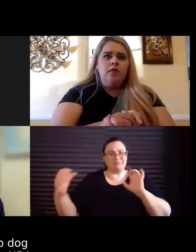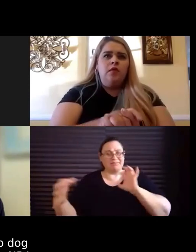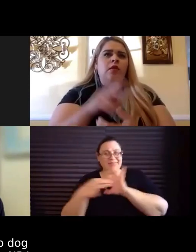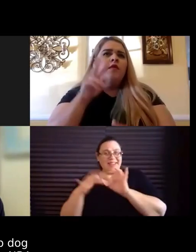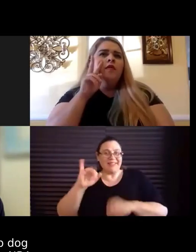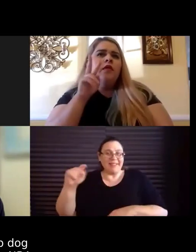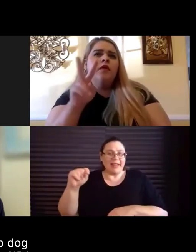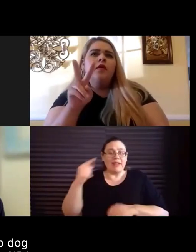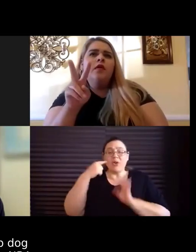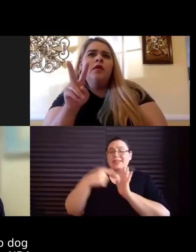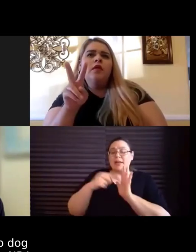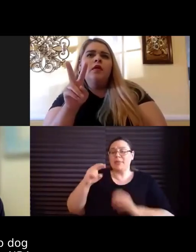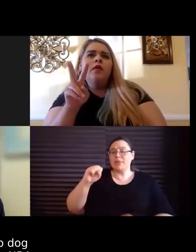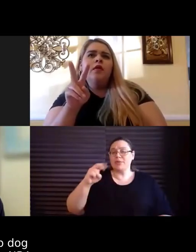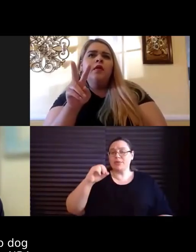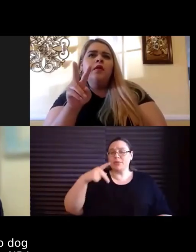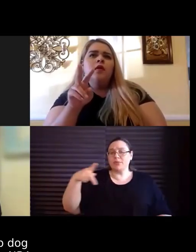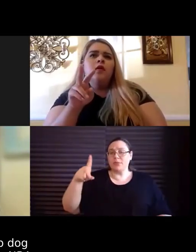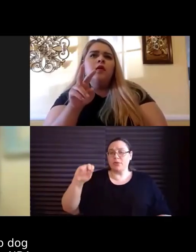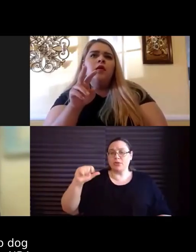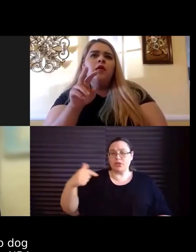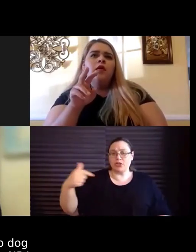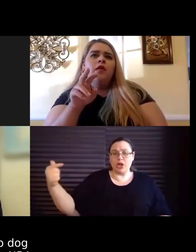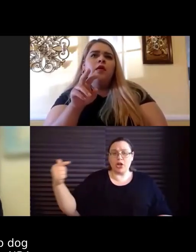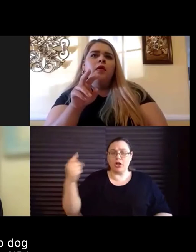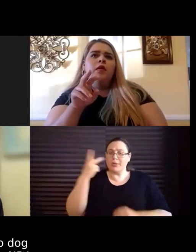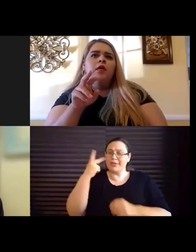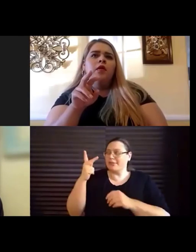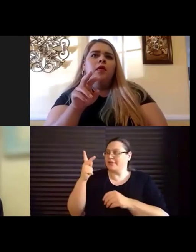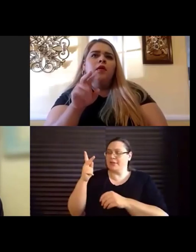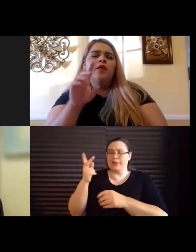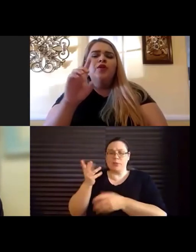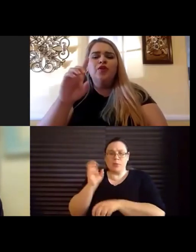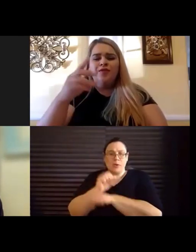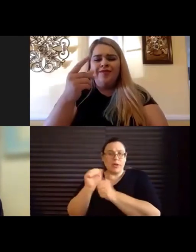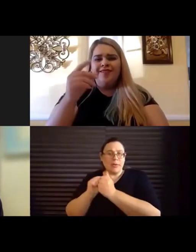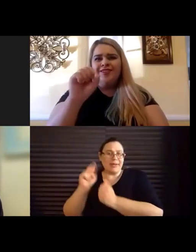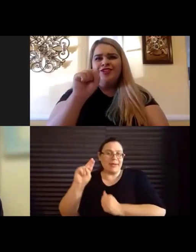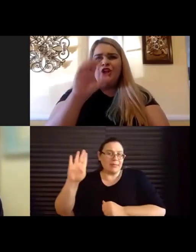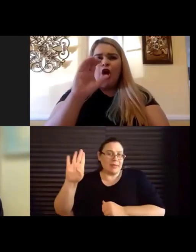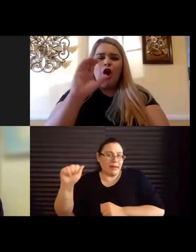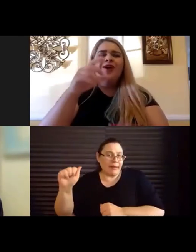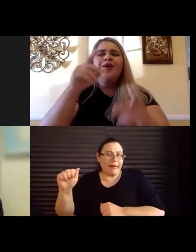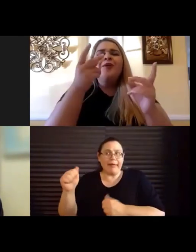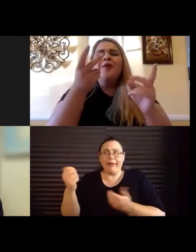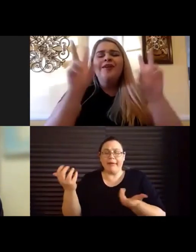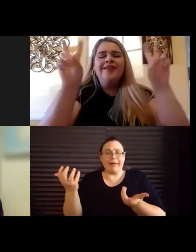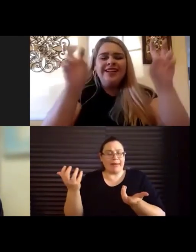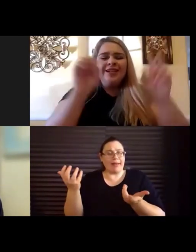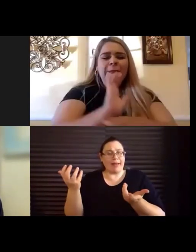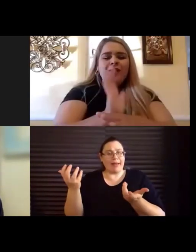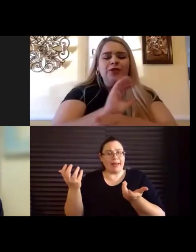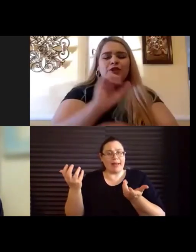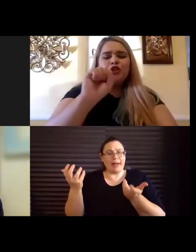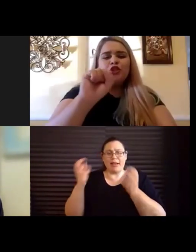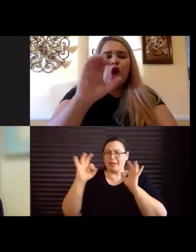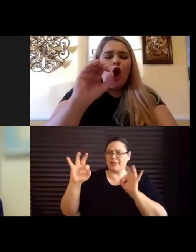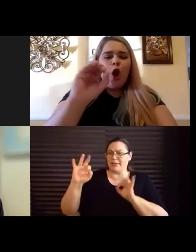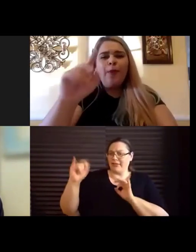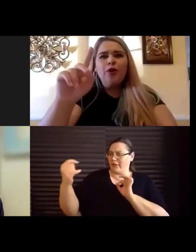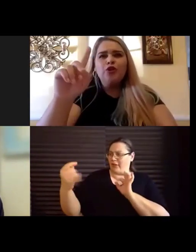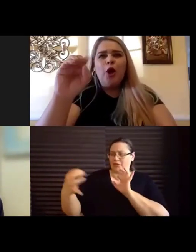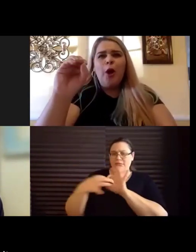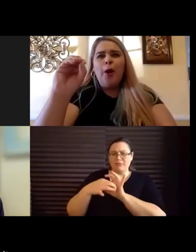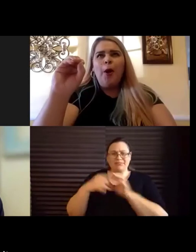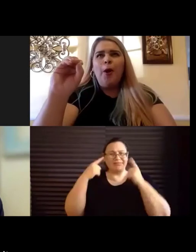doing commercials for NBA, you know, so it's, it's a fit and just let's do